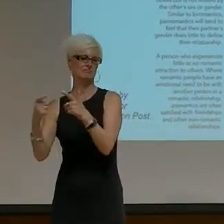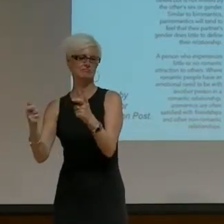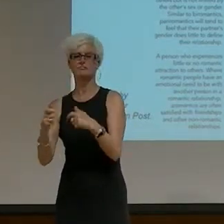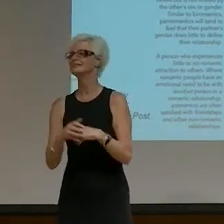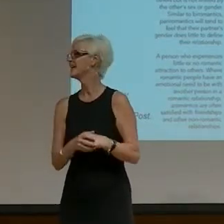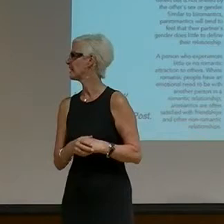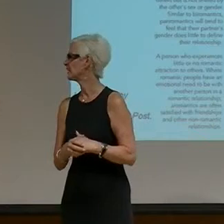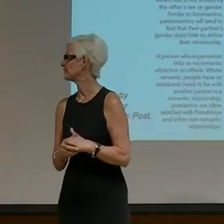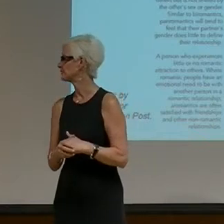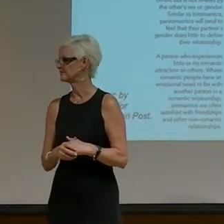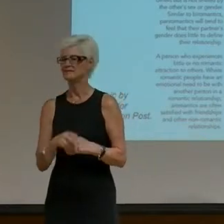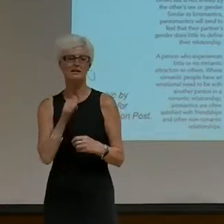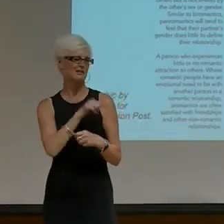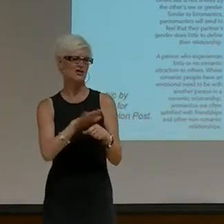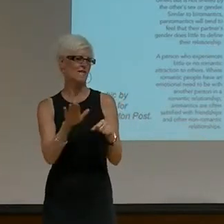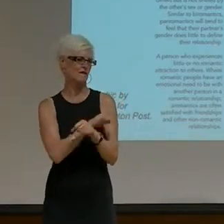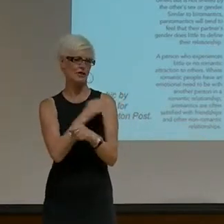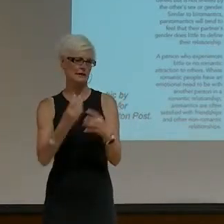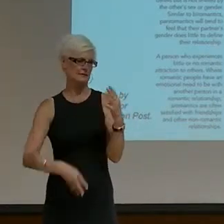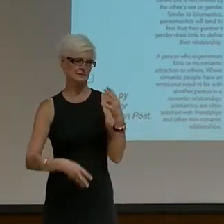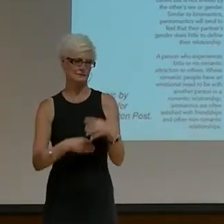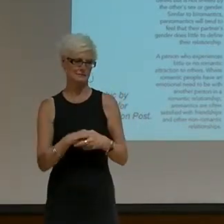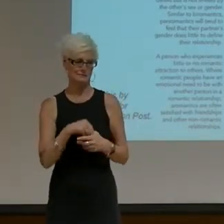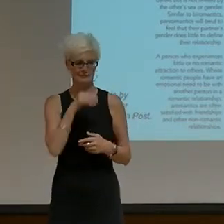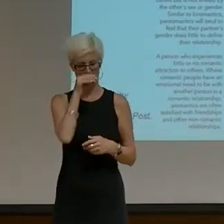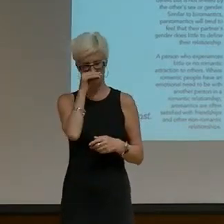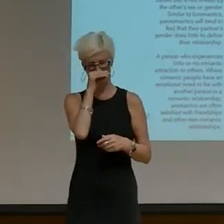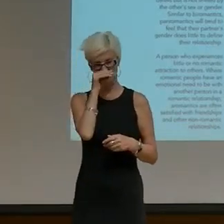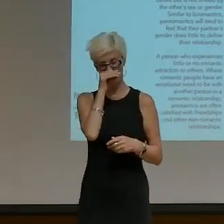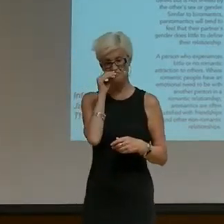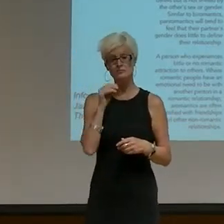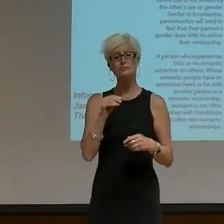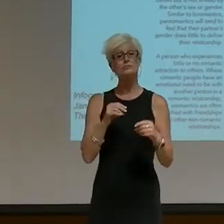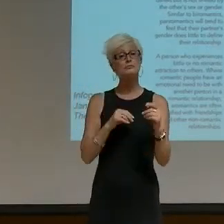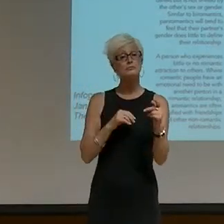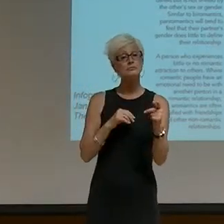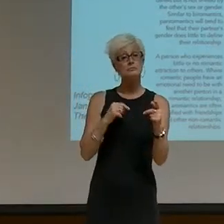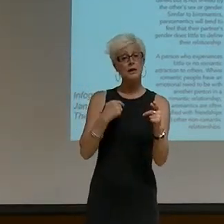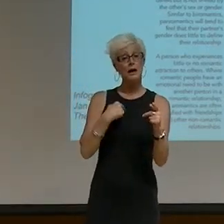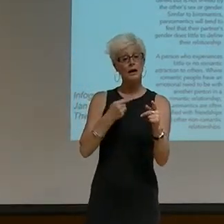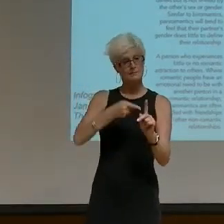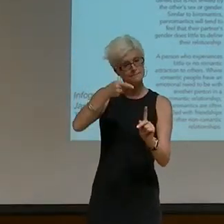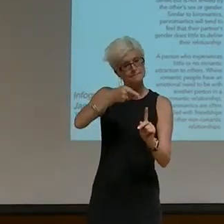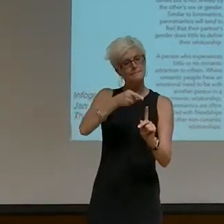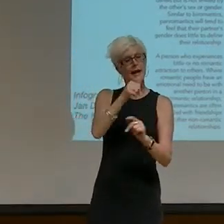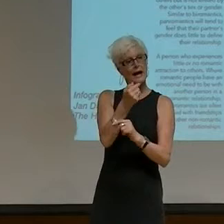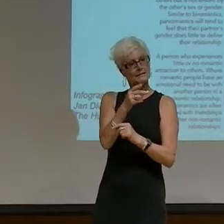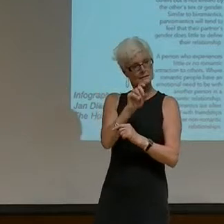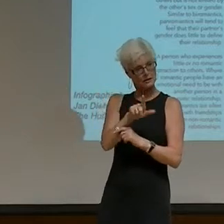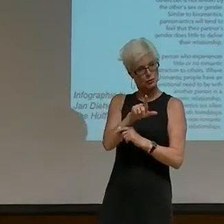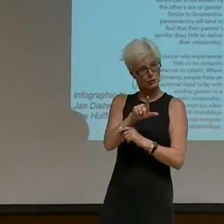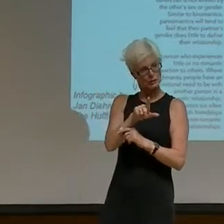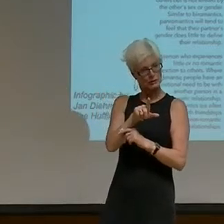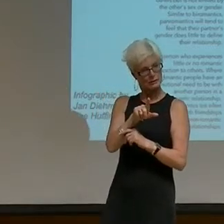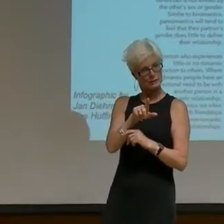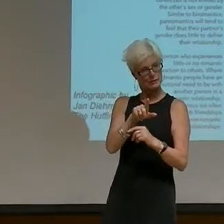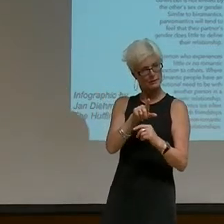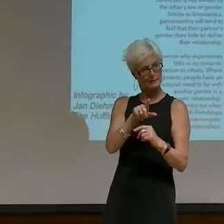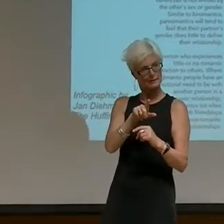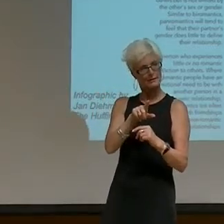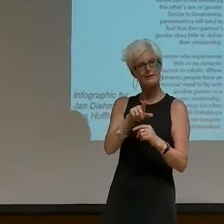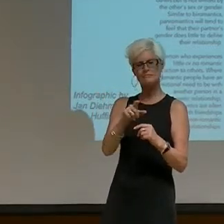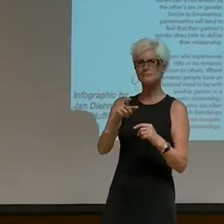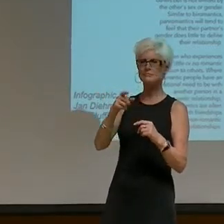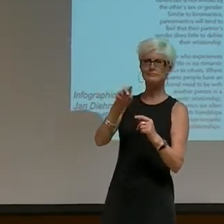And this isn't complete. Notably, there is a distinctly asexual voice that talks back to this research, on